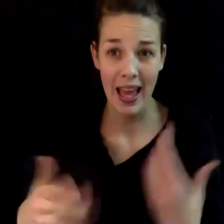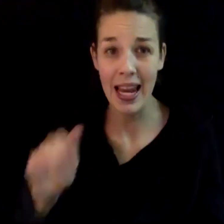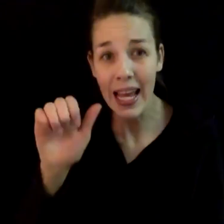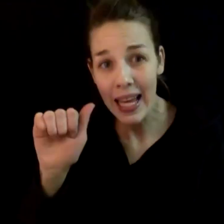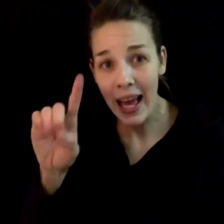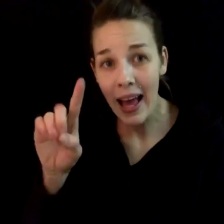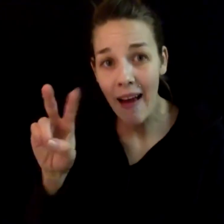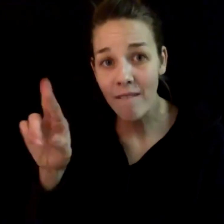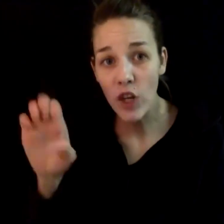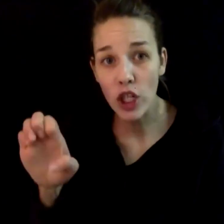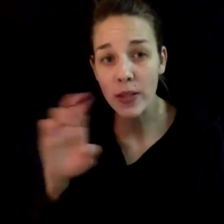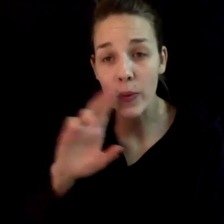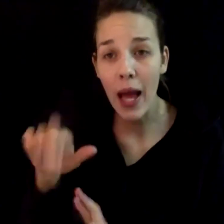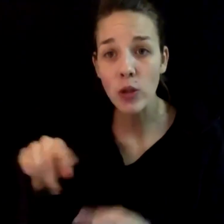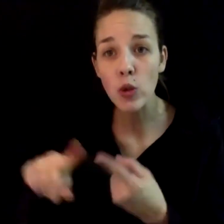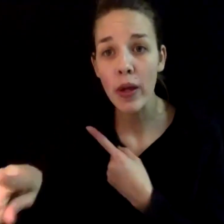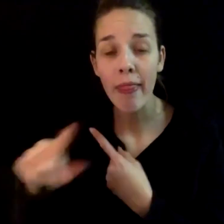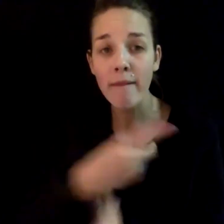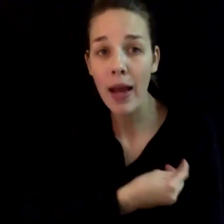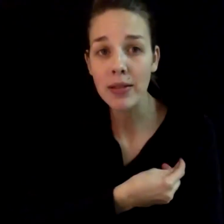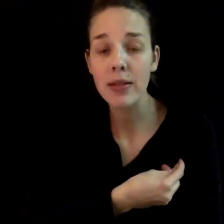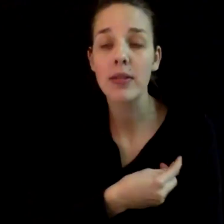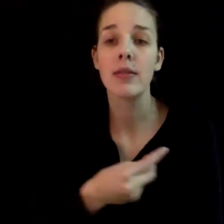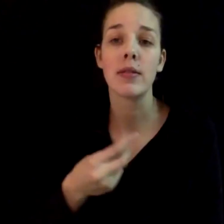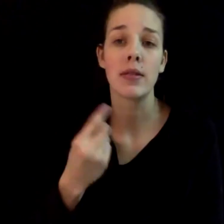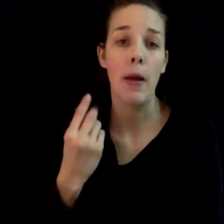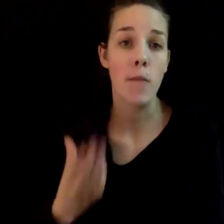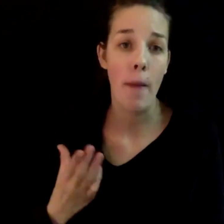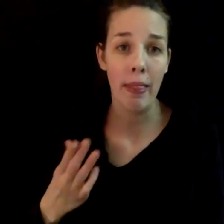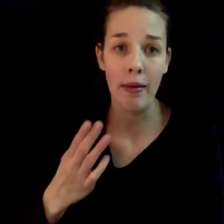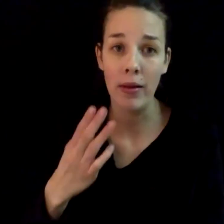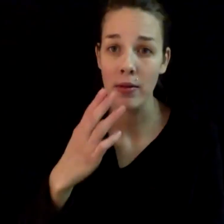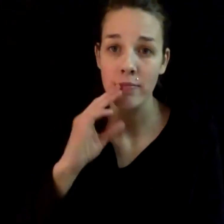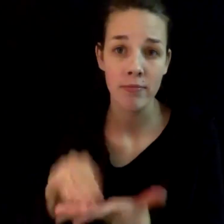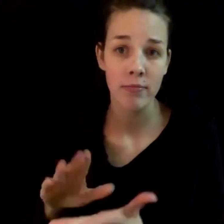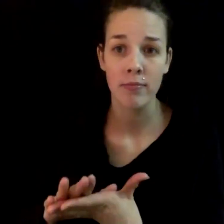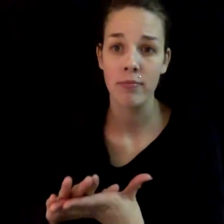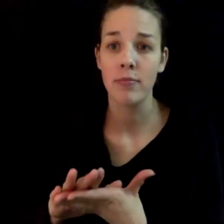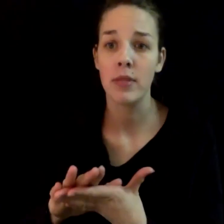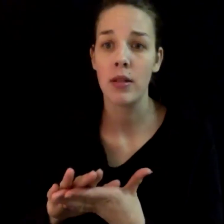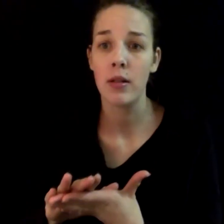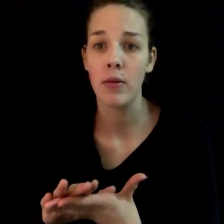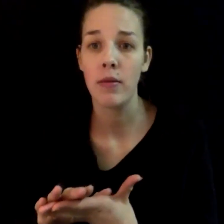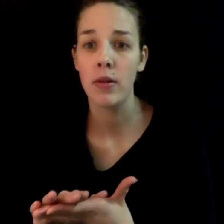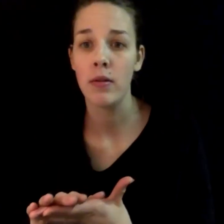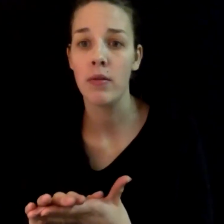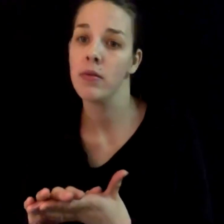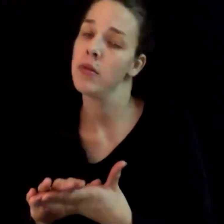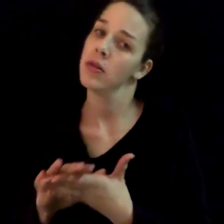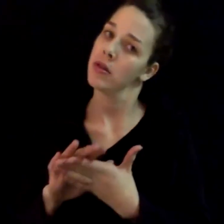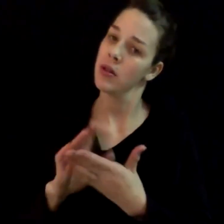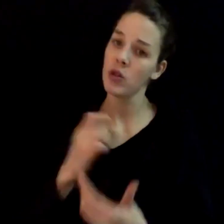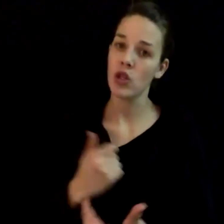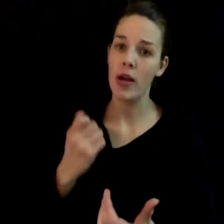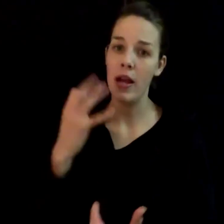adverse reactions to the vaccine? There's probably any that we have been noted in any literature as well as if we're seeing